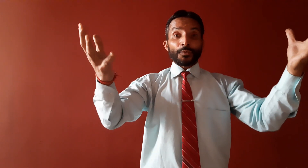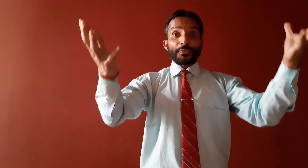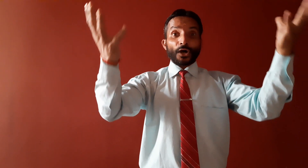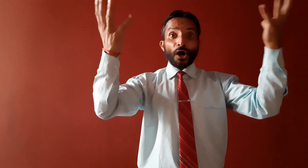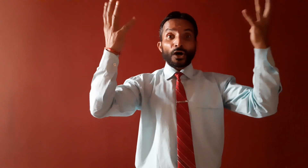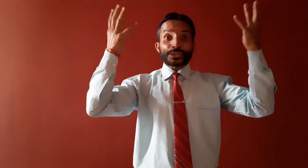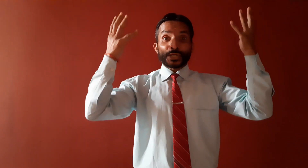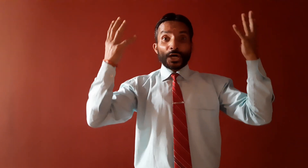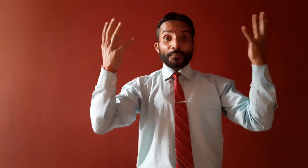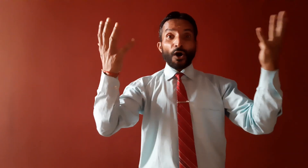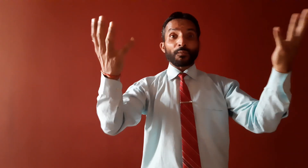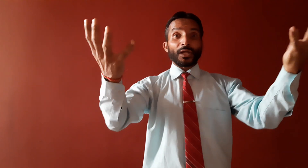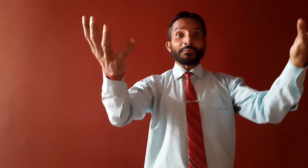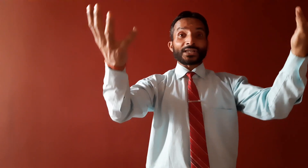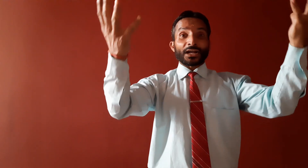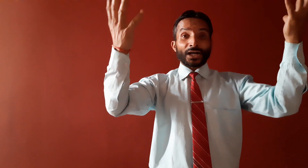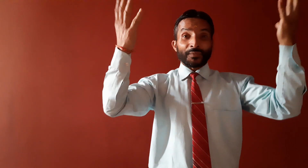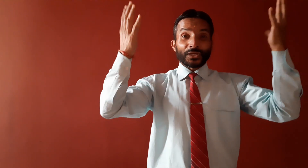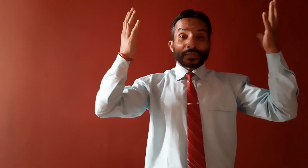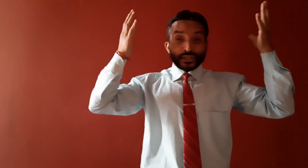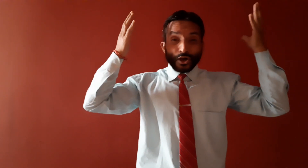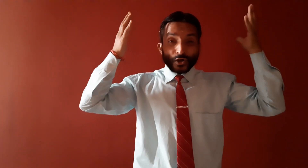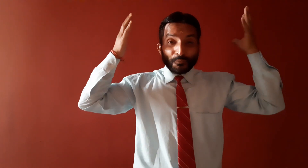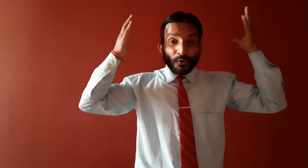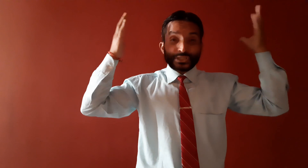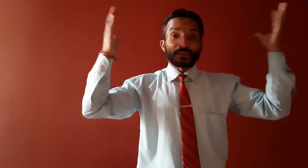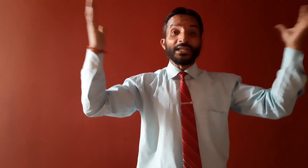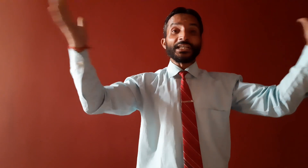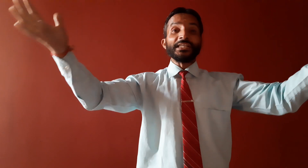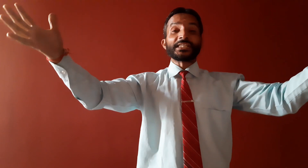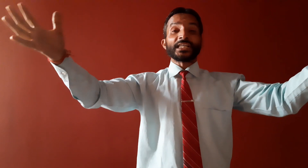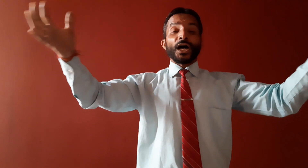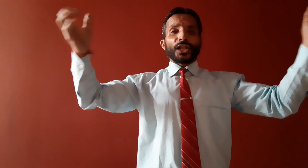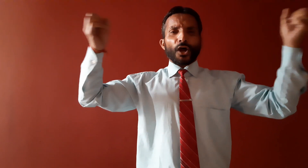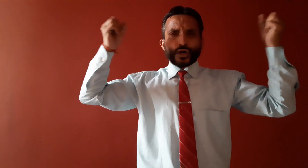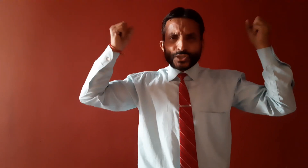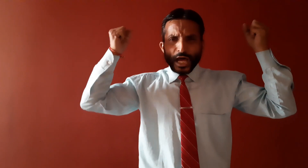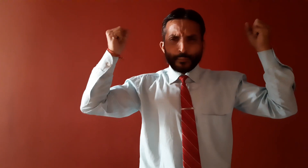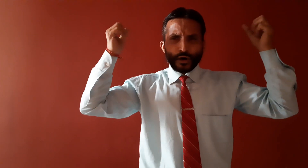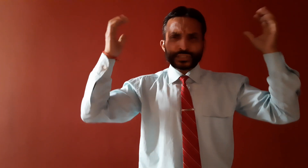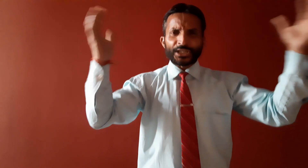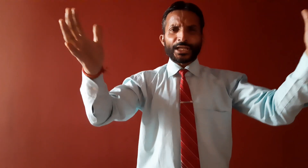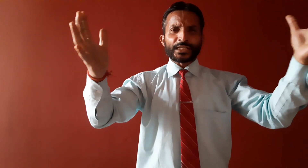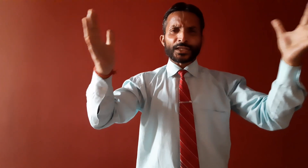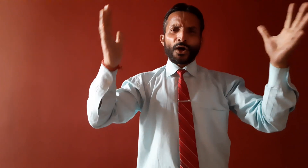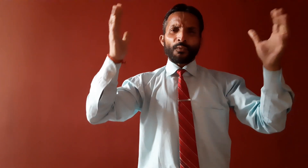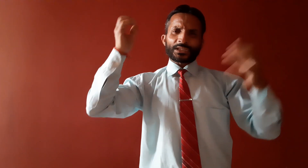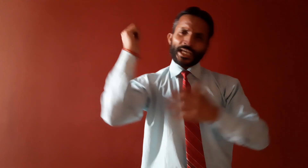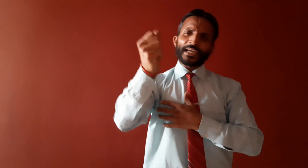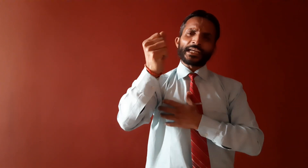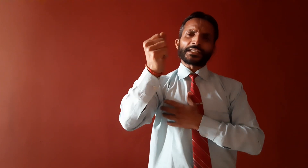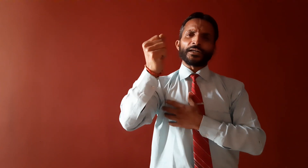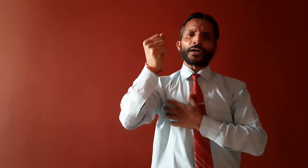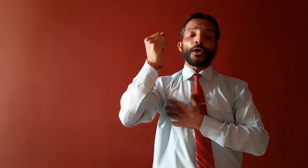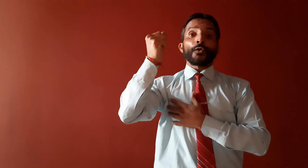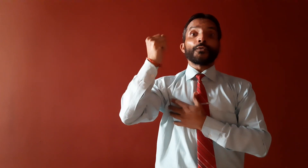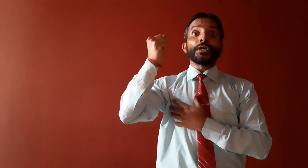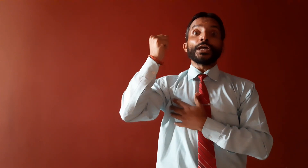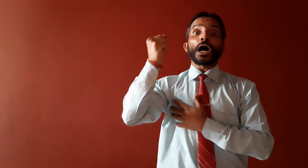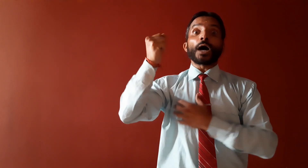Because problems are coming with lot of possibilities, lot of opportunities. But thing is there, we have